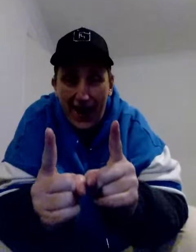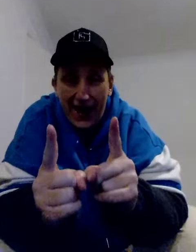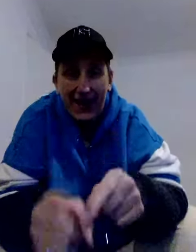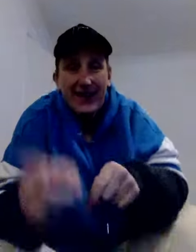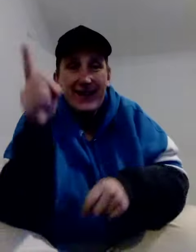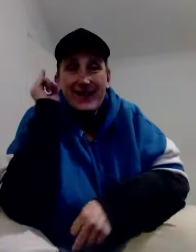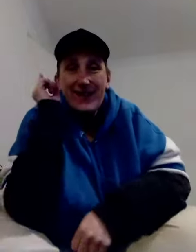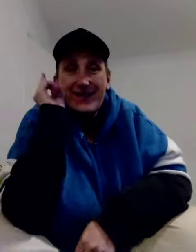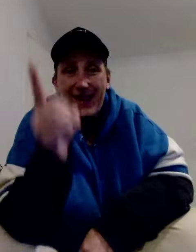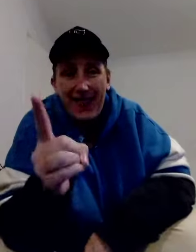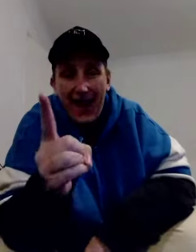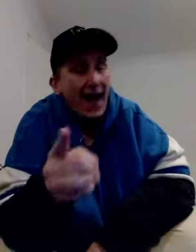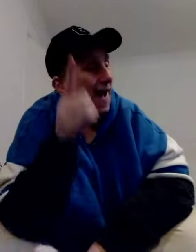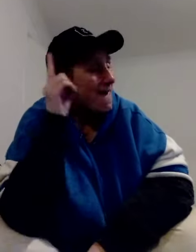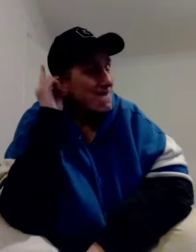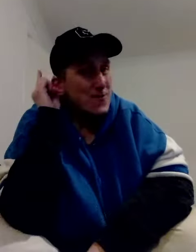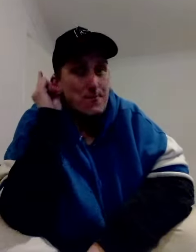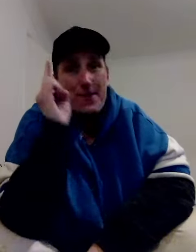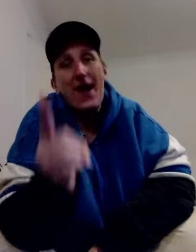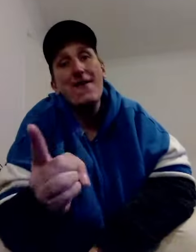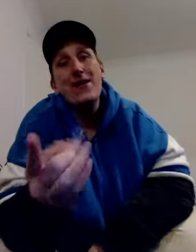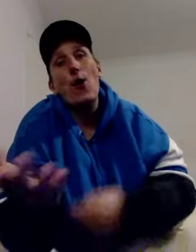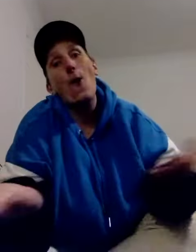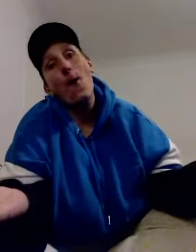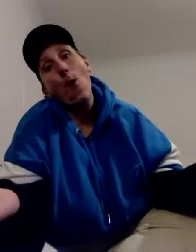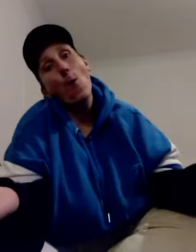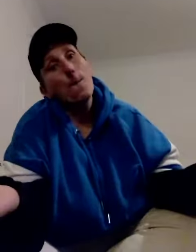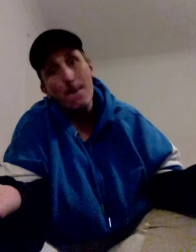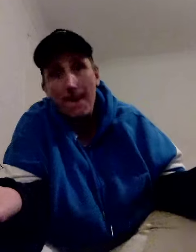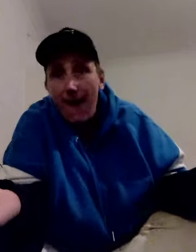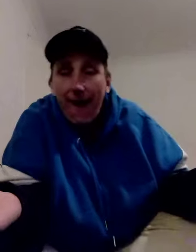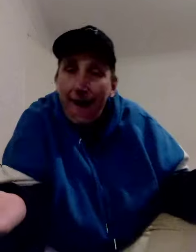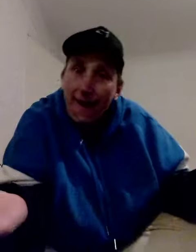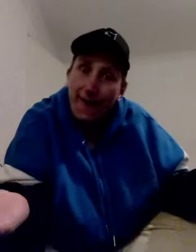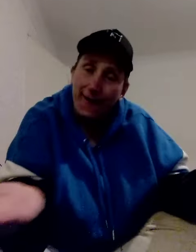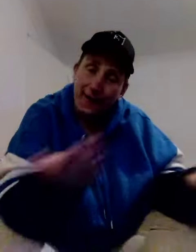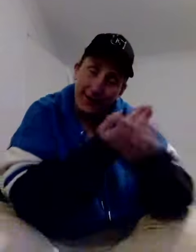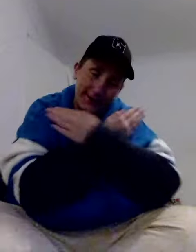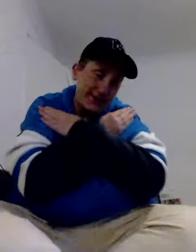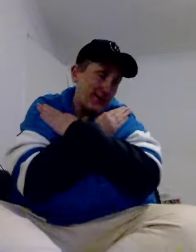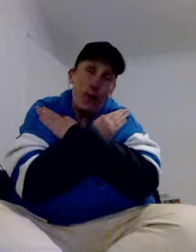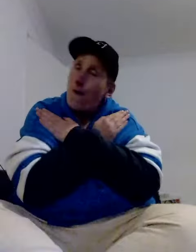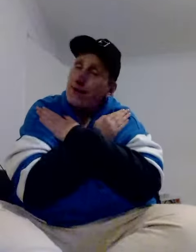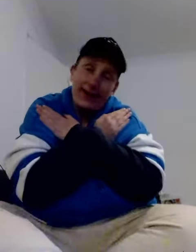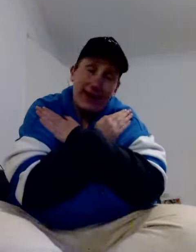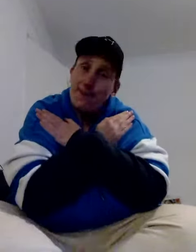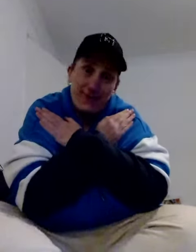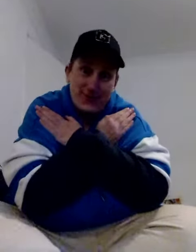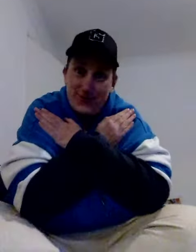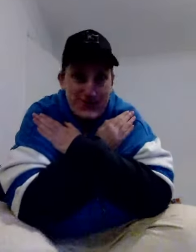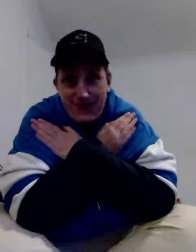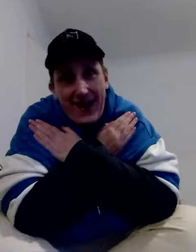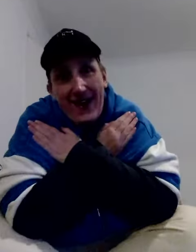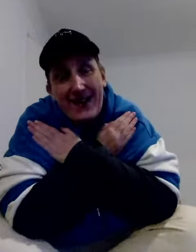it. Do you see that? Bury your own mind. going to be straight